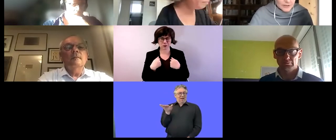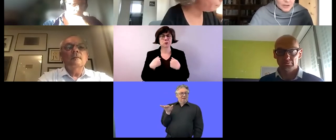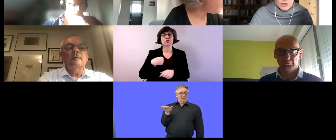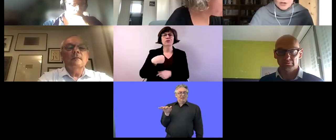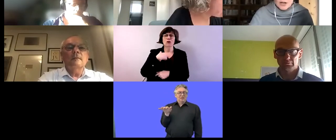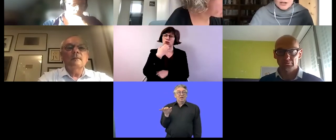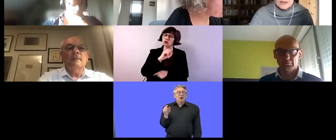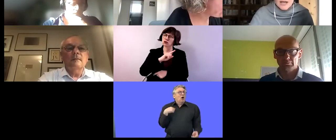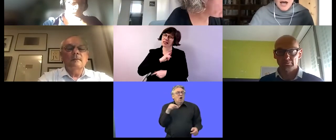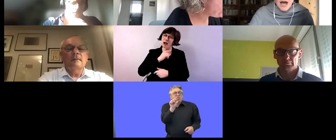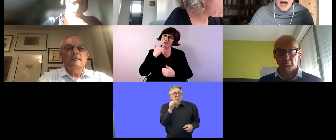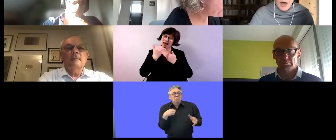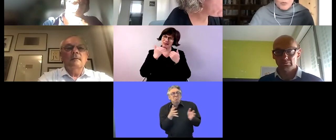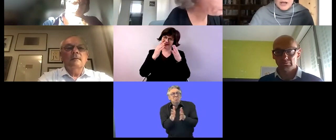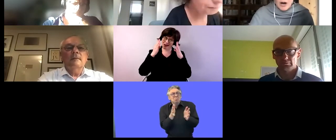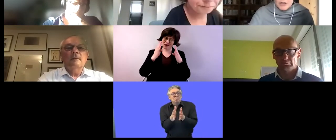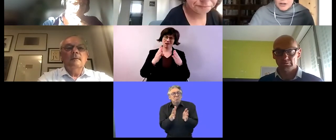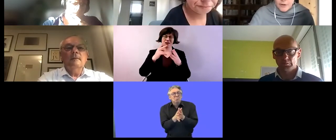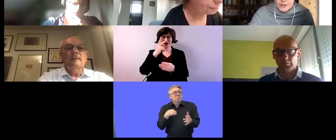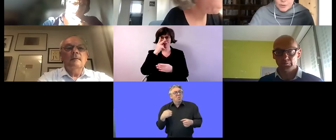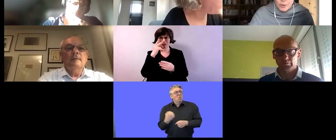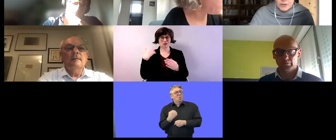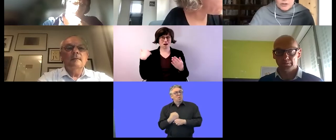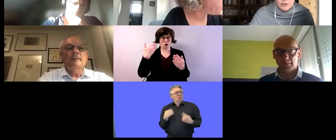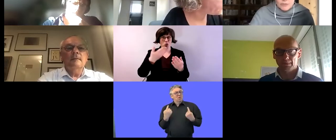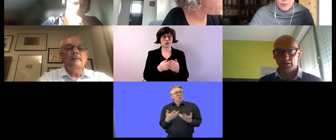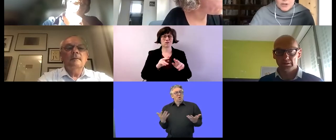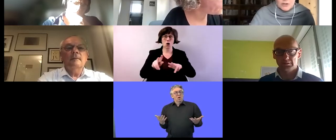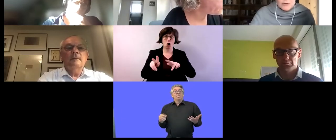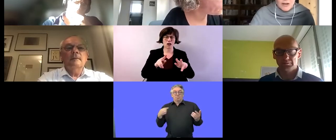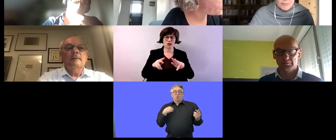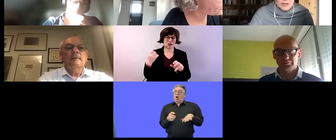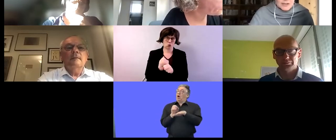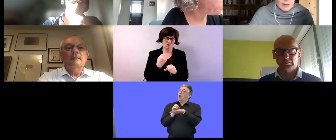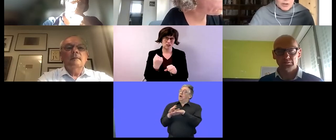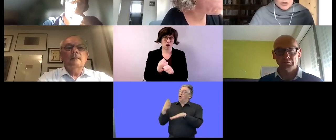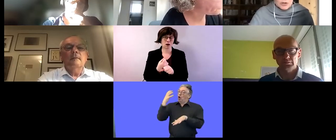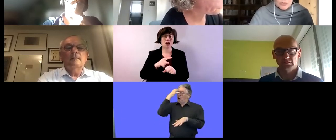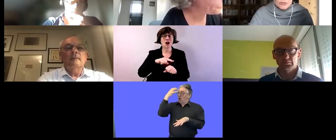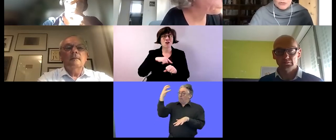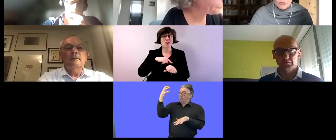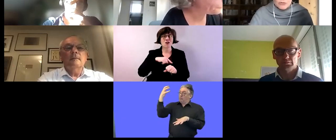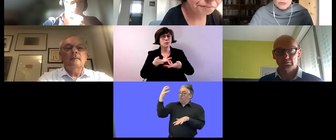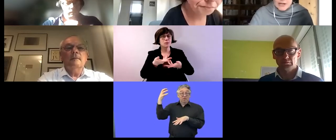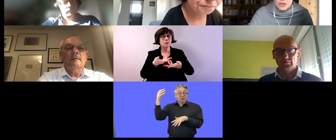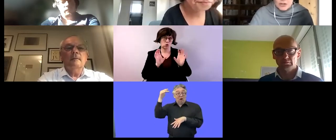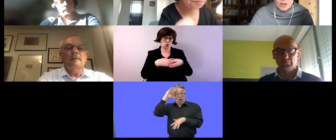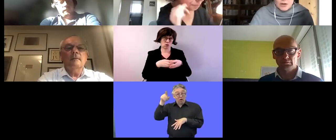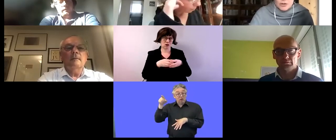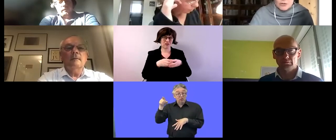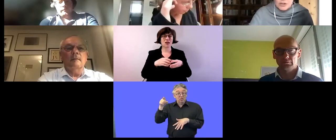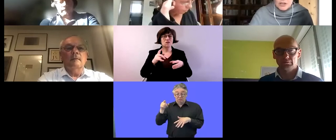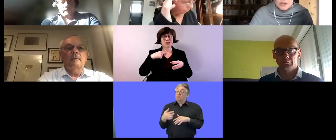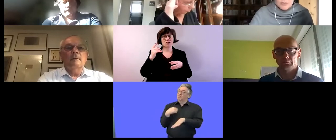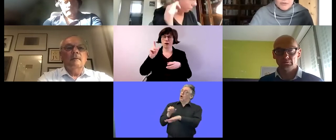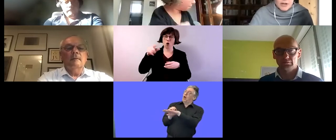organization is we are an advisory body to government we have been established through legislation and